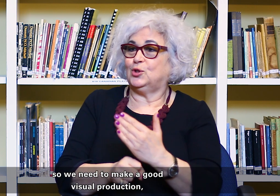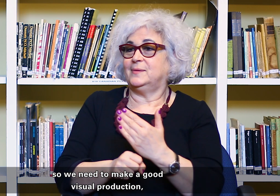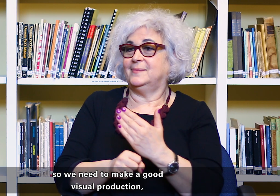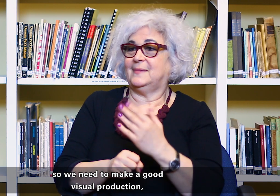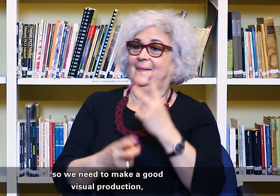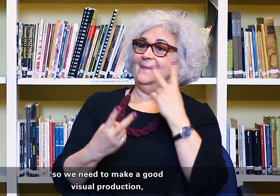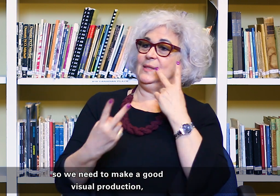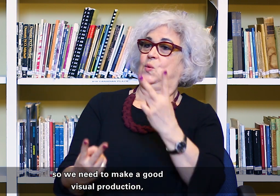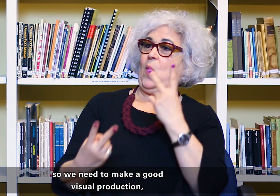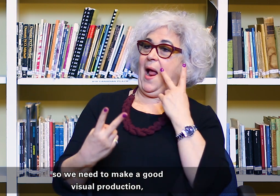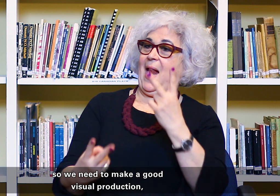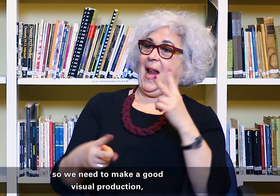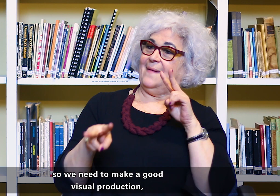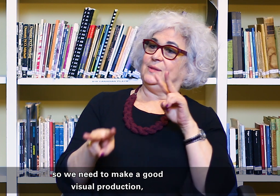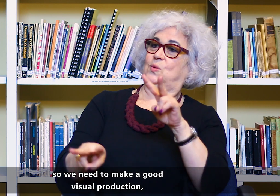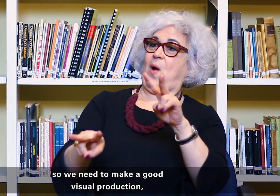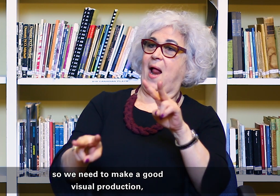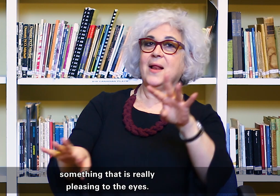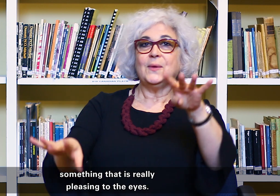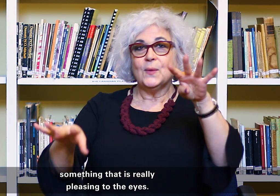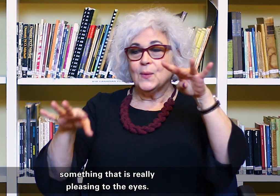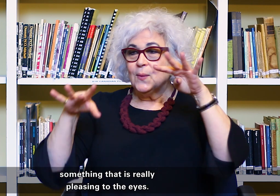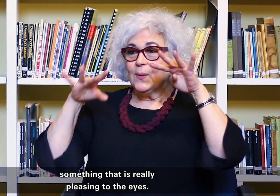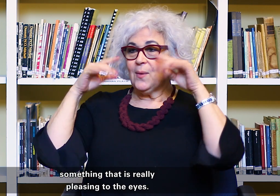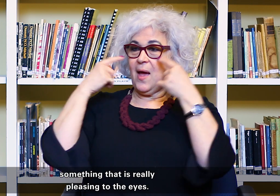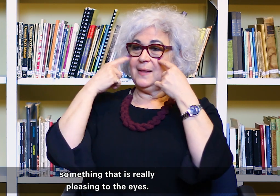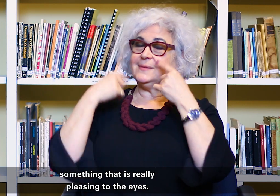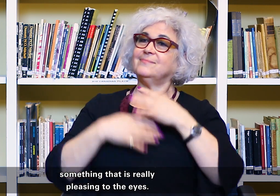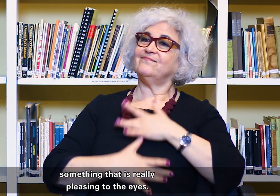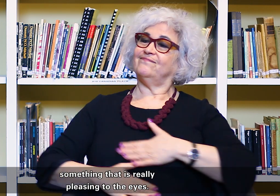good visual production, something that's really pleasing to the eyes.